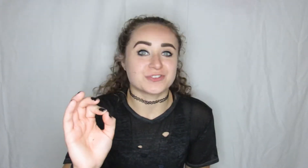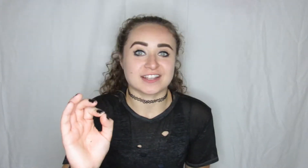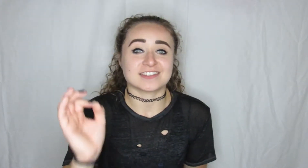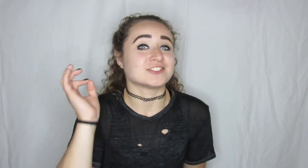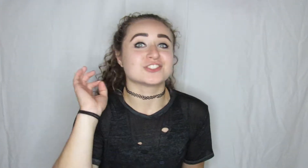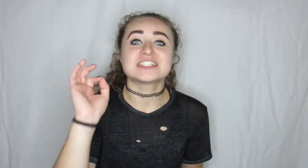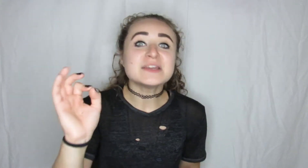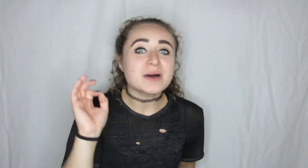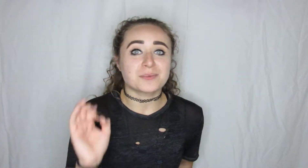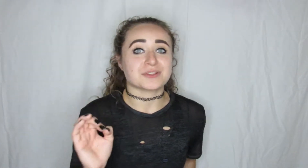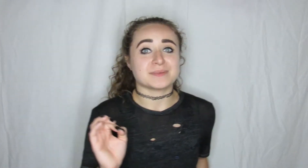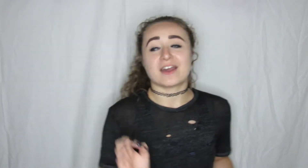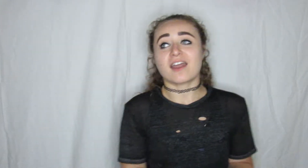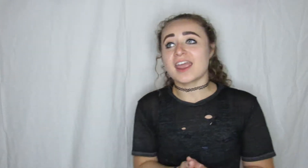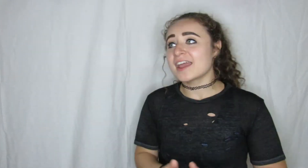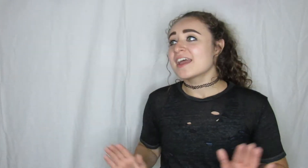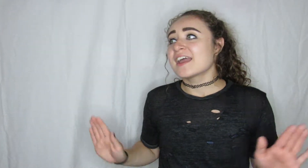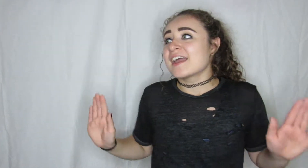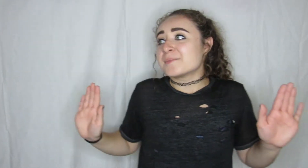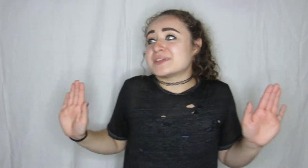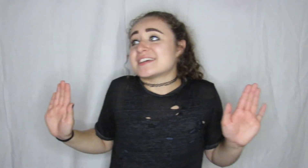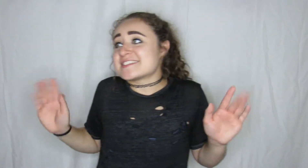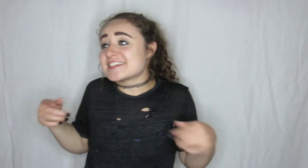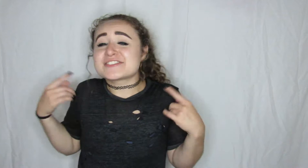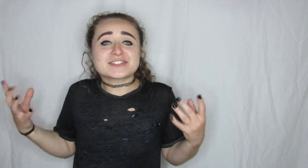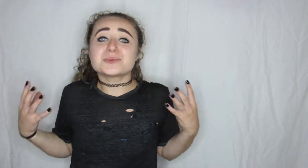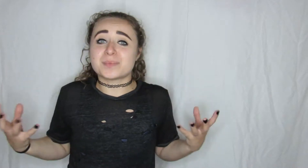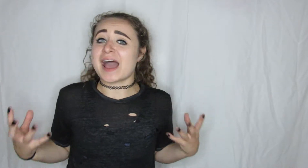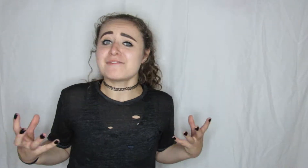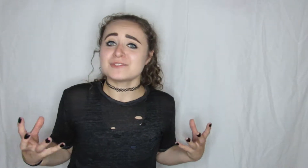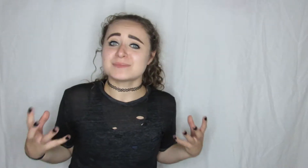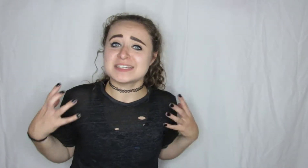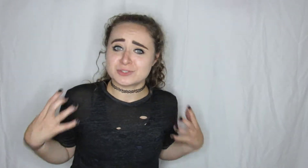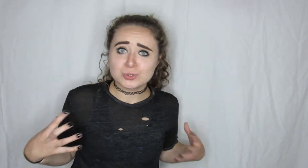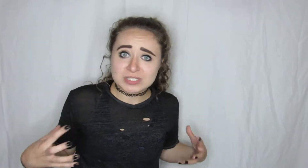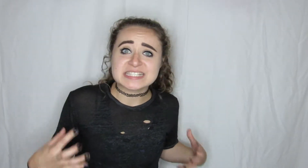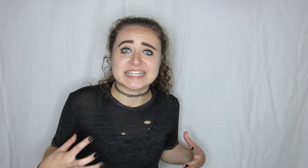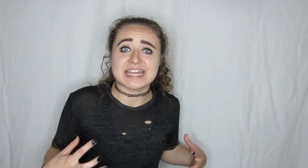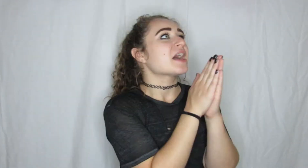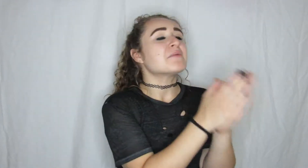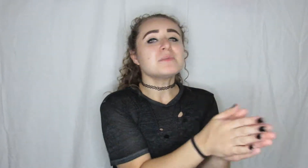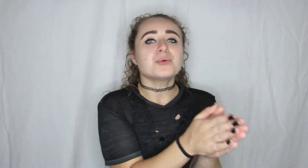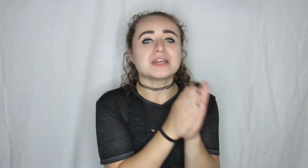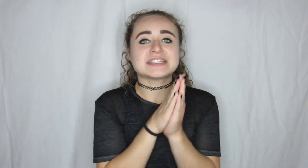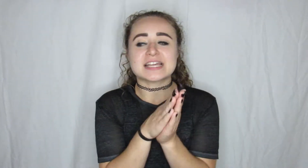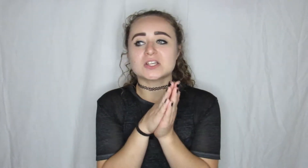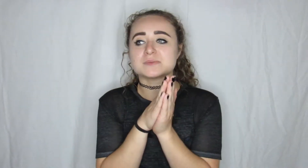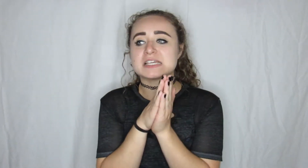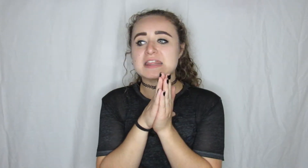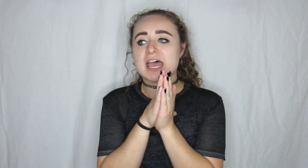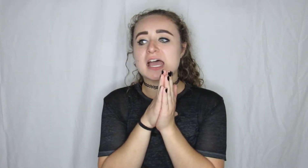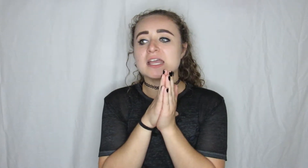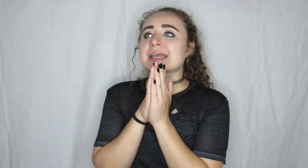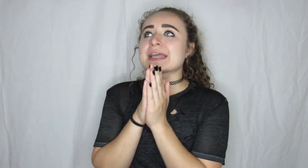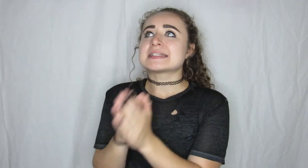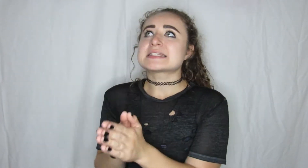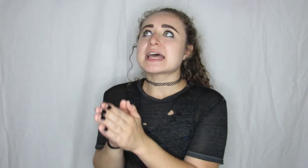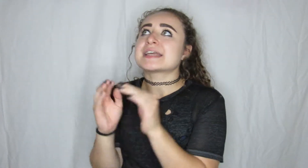no fucking sense just keep up with me all right because this still baffles me to this day at one point he tells me that it's like